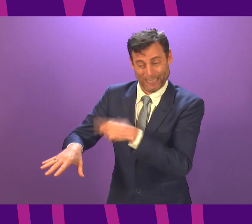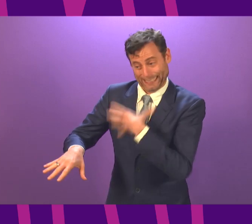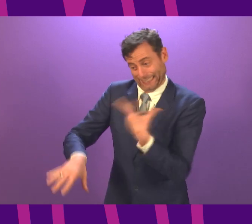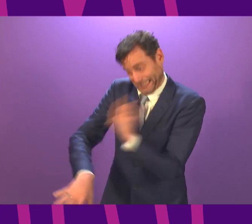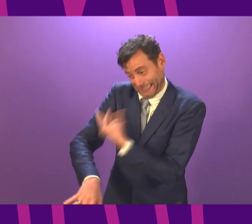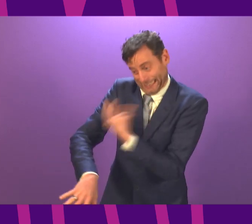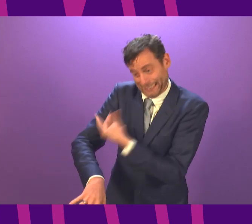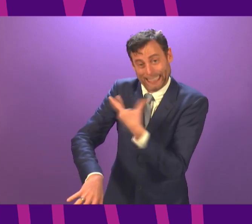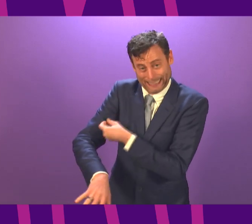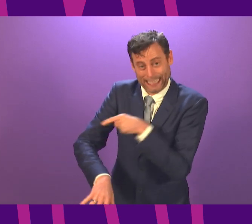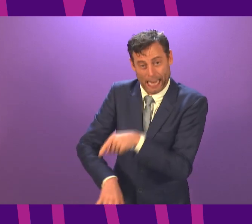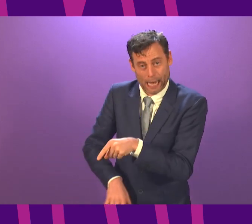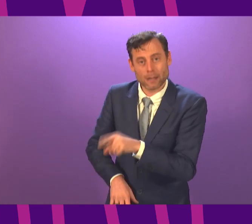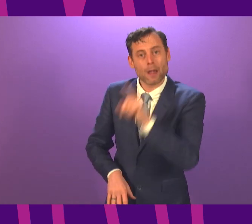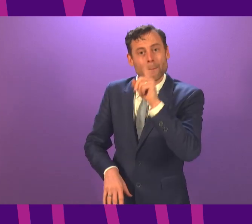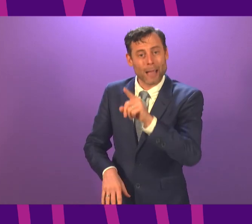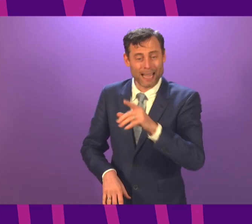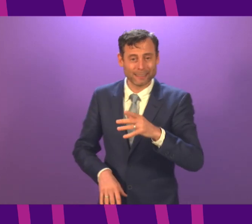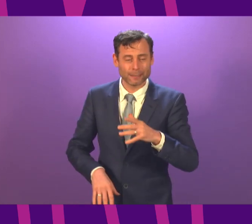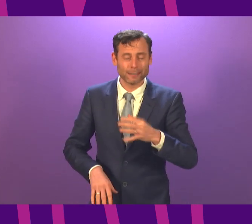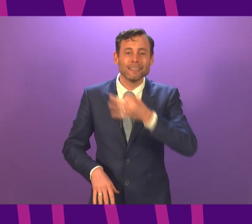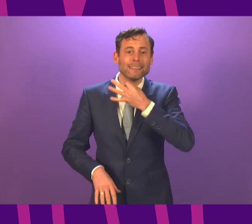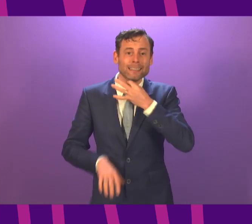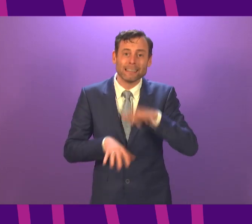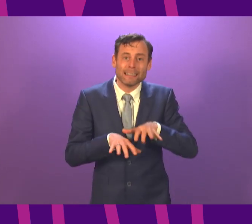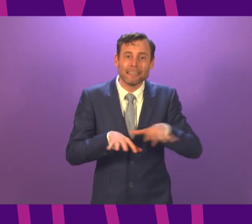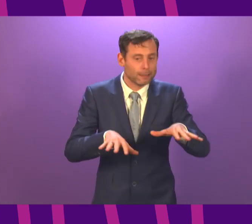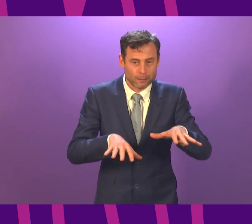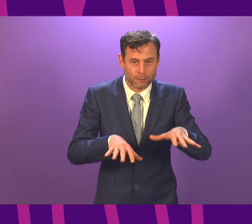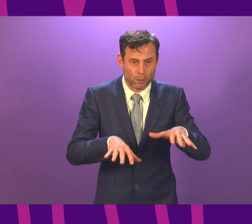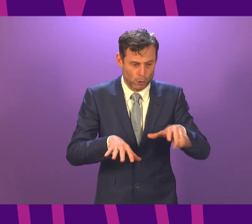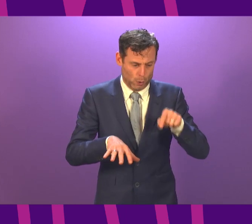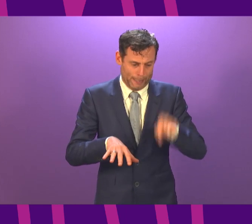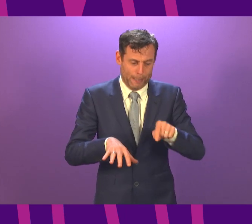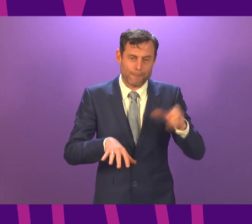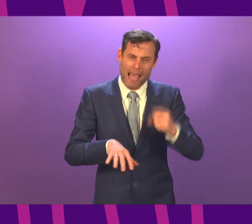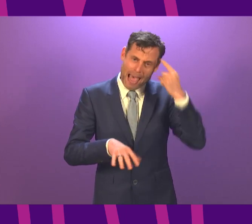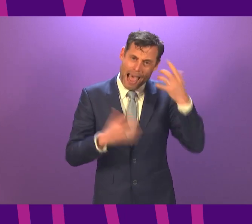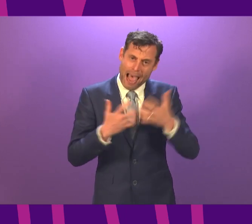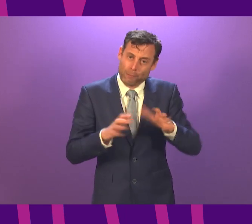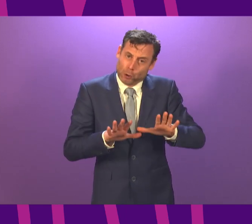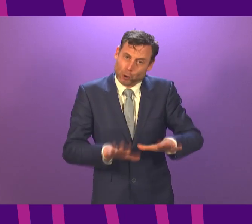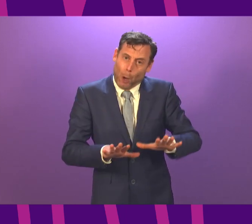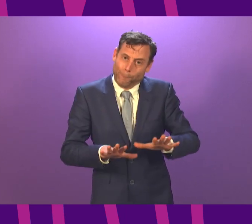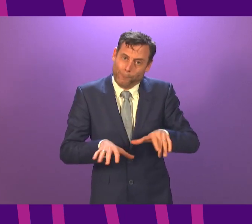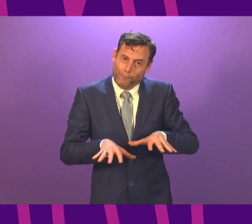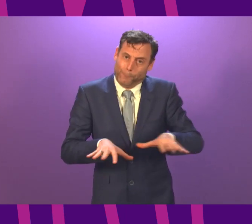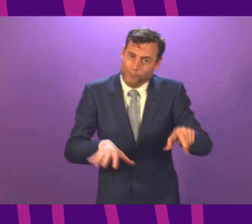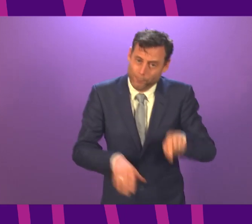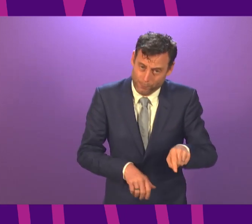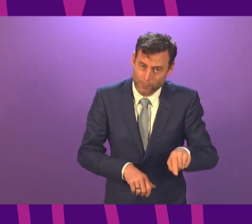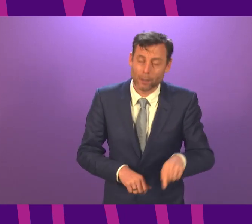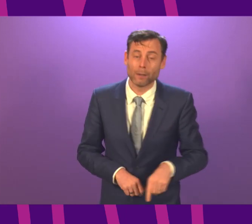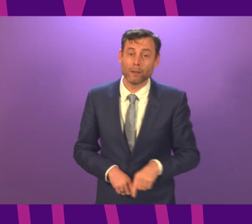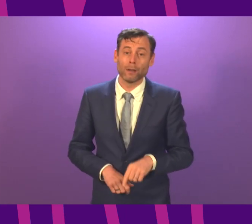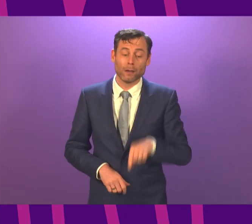as possible. But to give it the time it needs to get ahead, we must also slow the virus down. And because it is now spreading